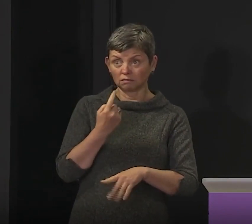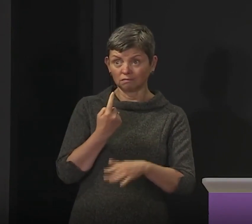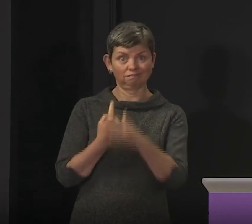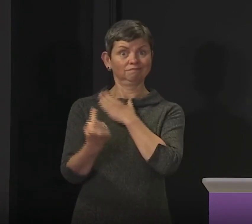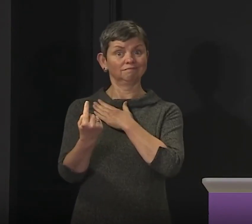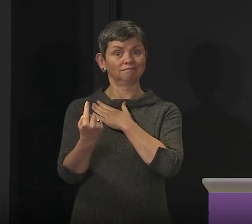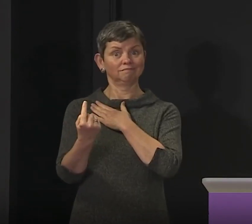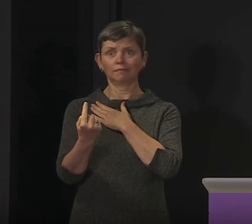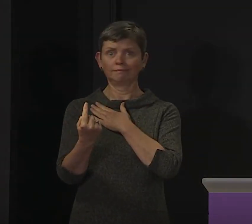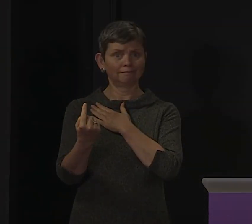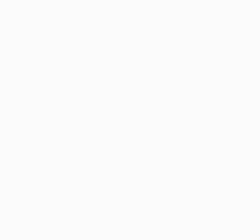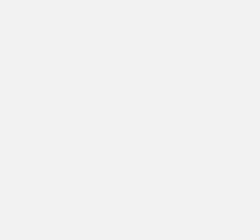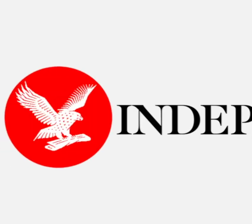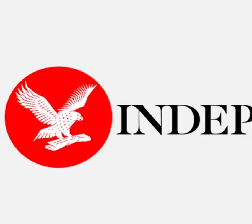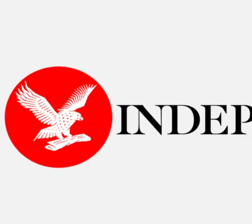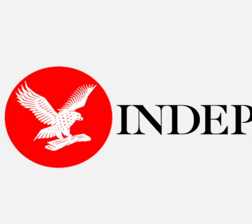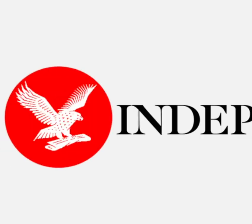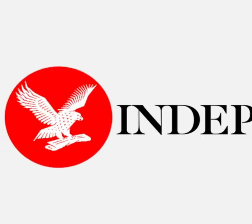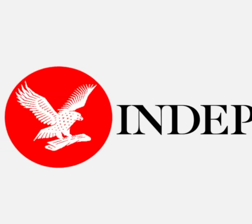is not uniquely living through Covid.